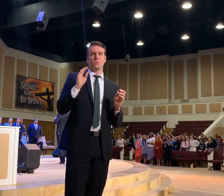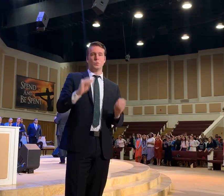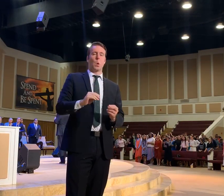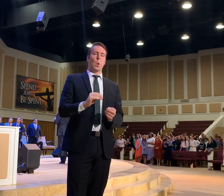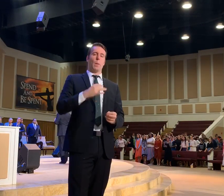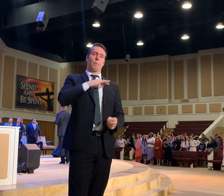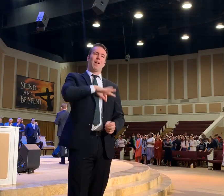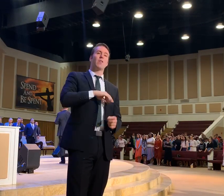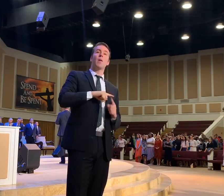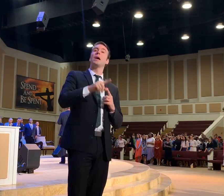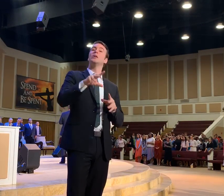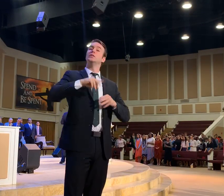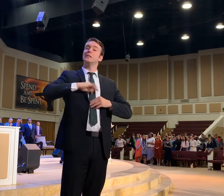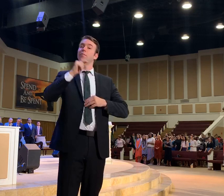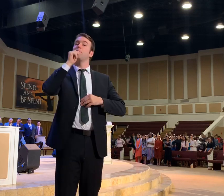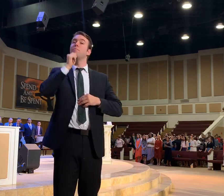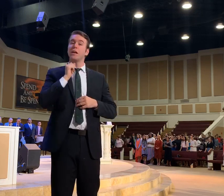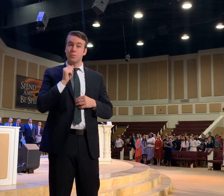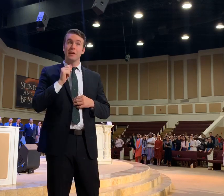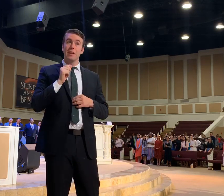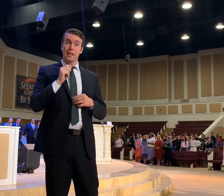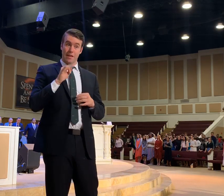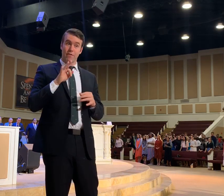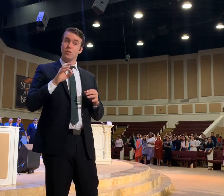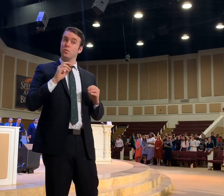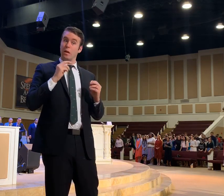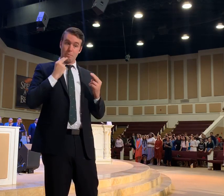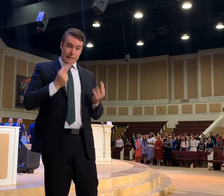You take it patiently. This is acceptable to God.